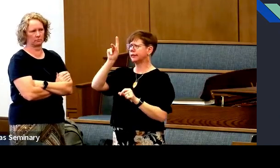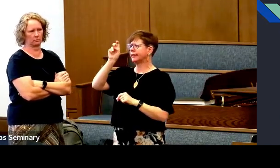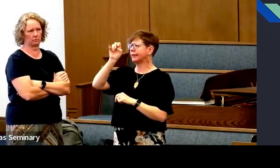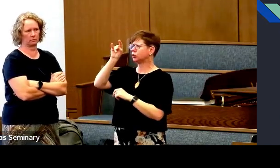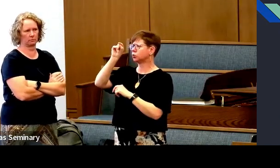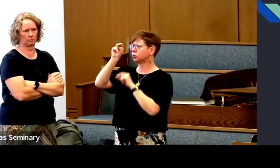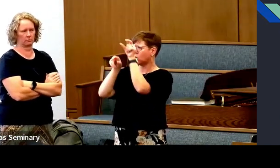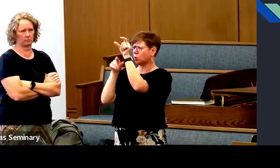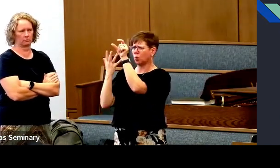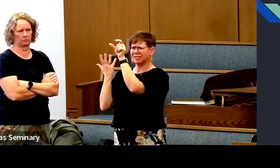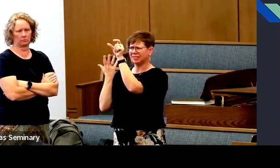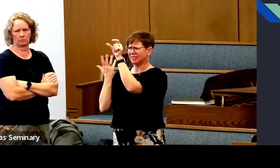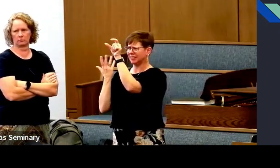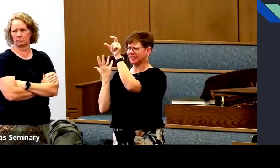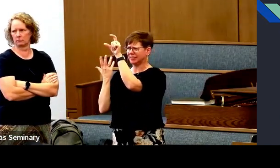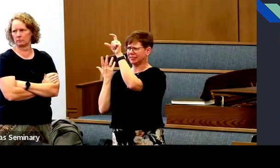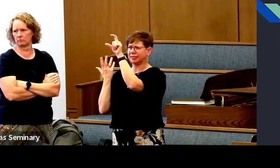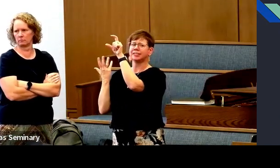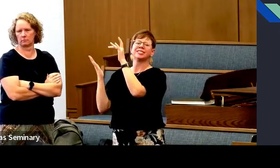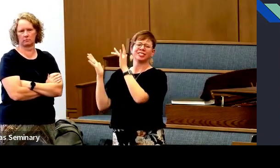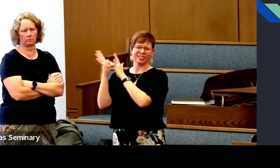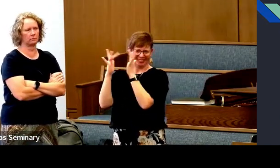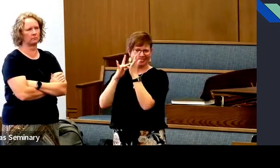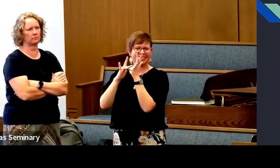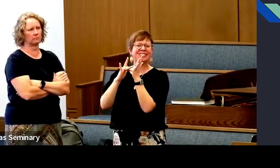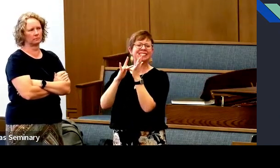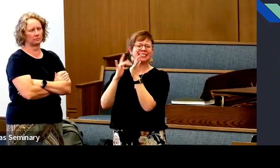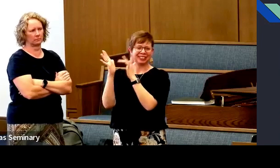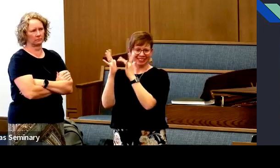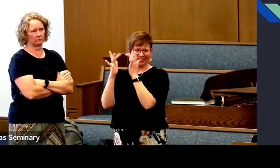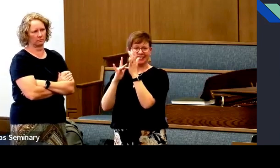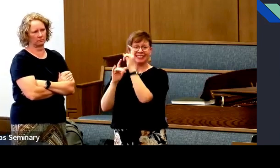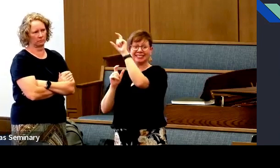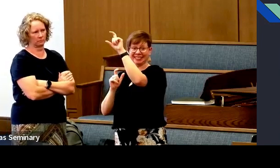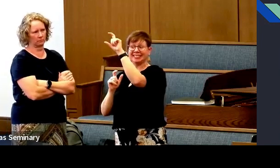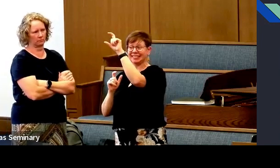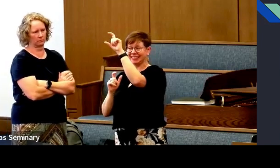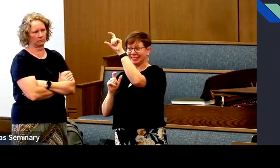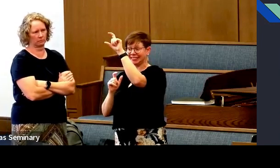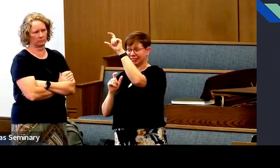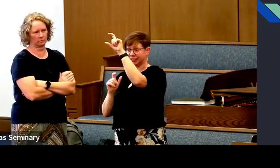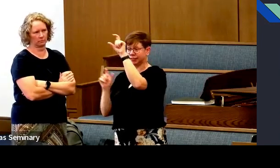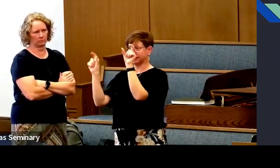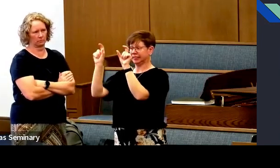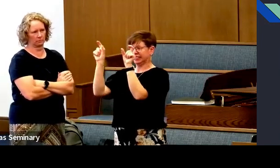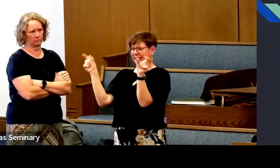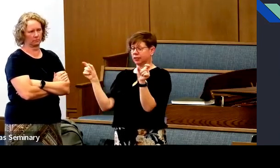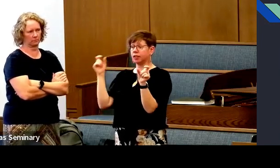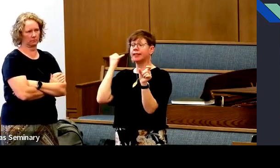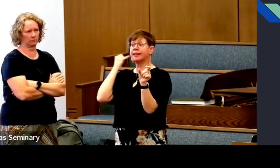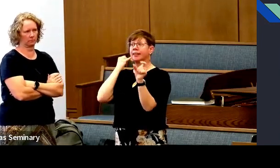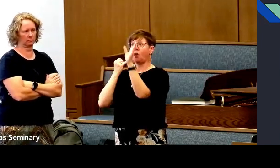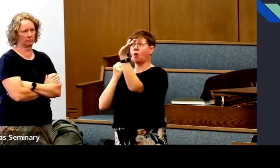The church in general, right? The church in general, with the Savior as the keystone, right?